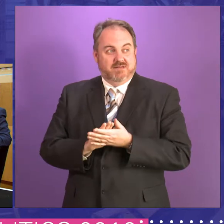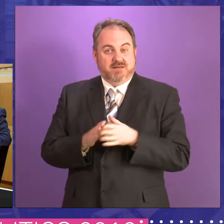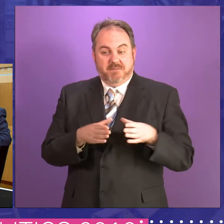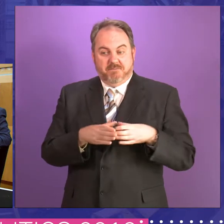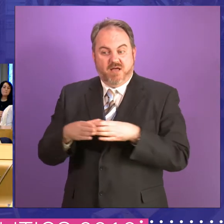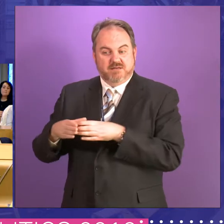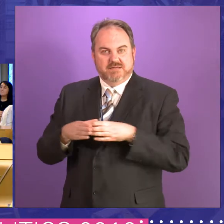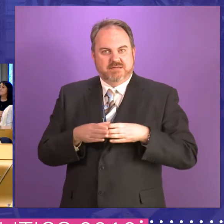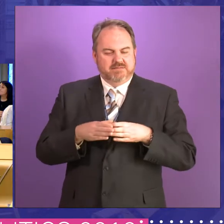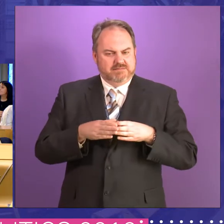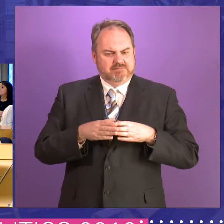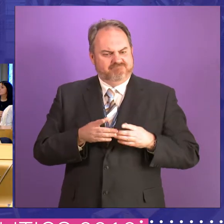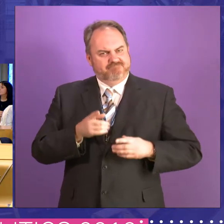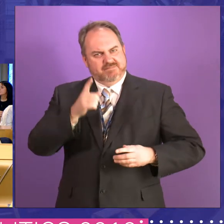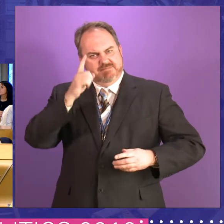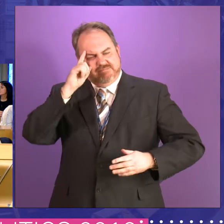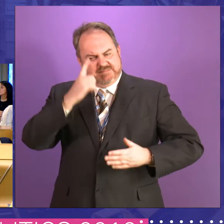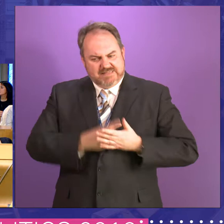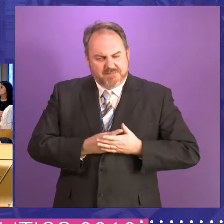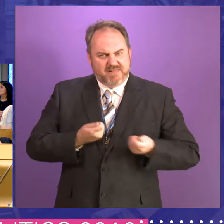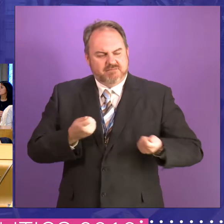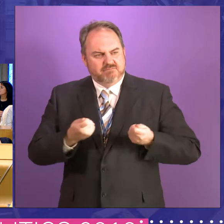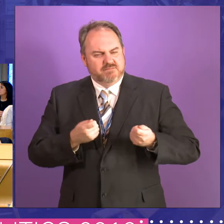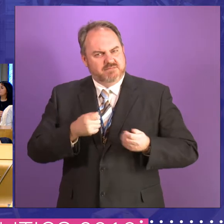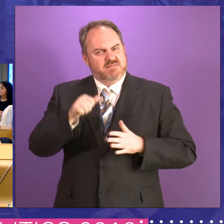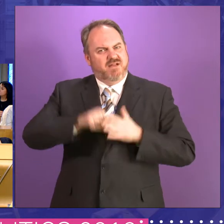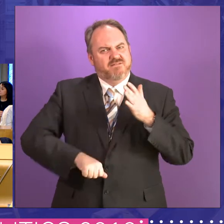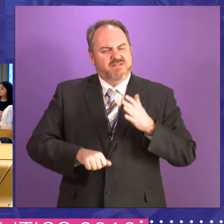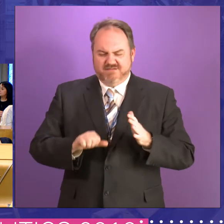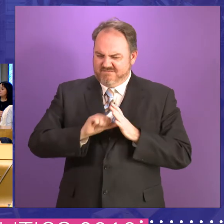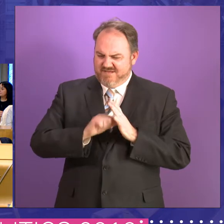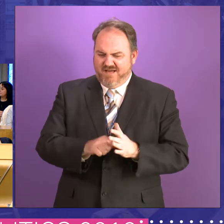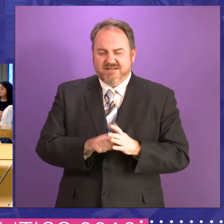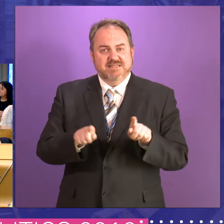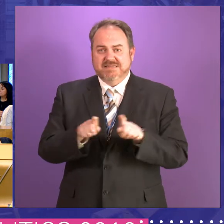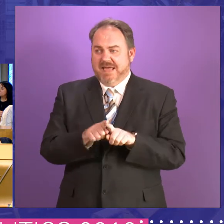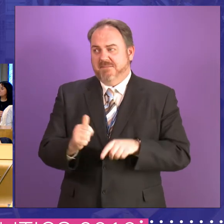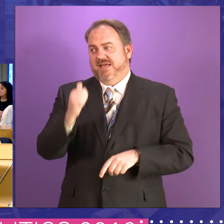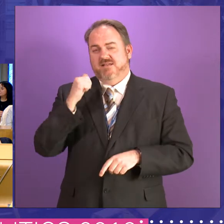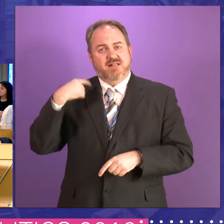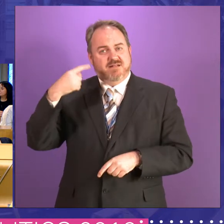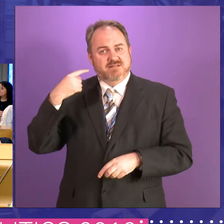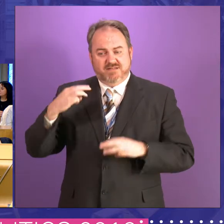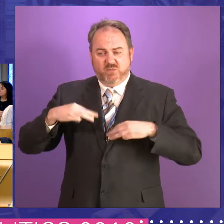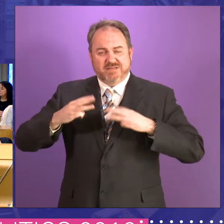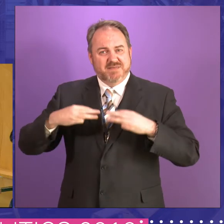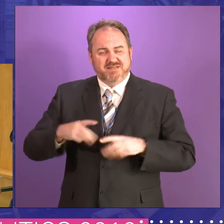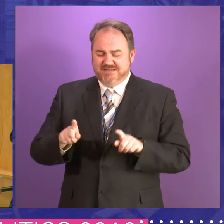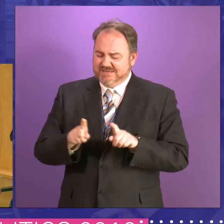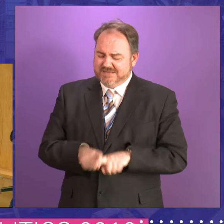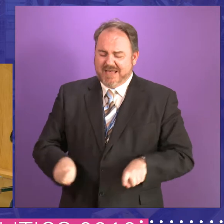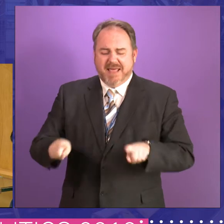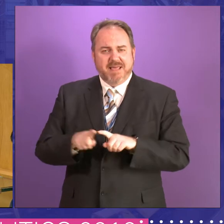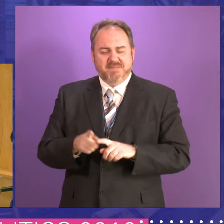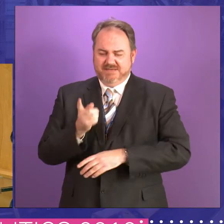as it was at Westminster. And there's rigid, and I'm not sure that people actually thought that would happen, given the